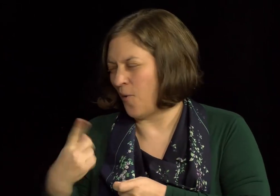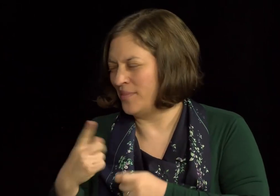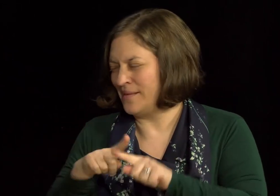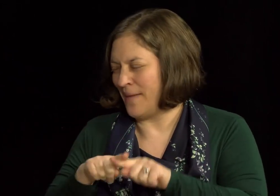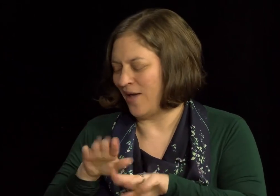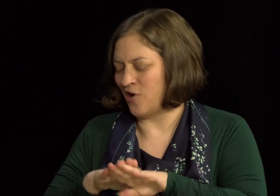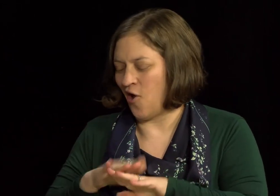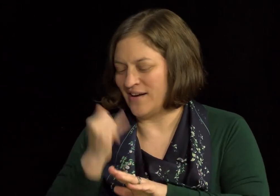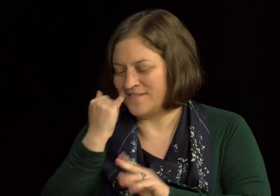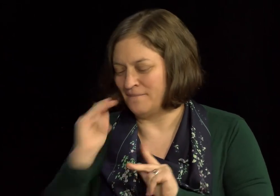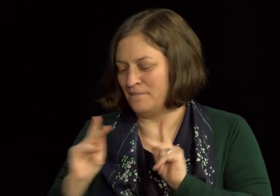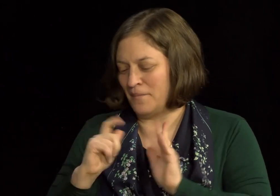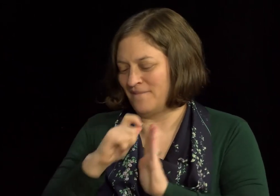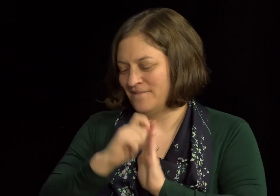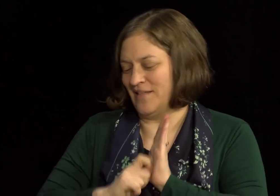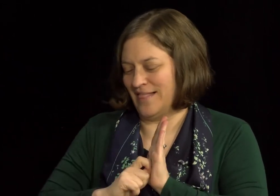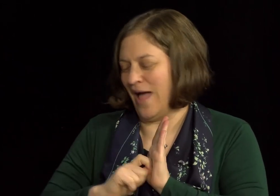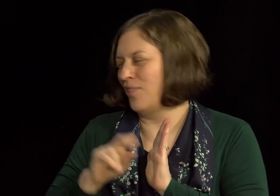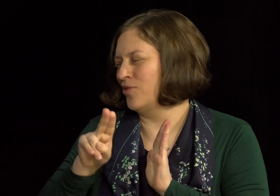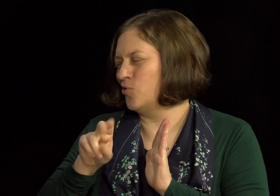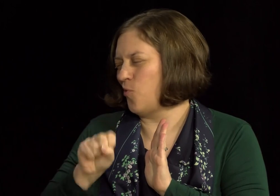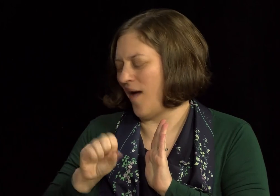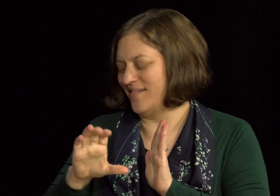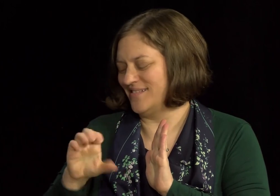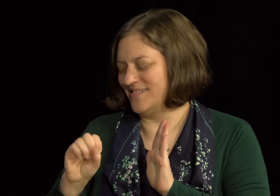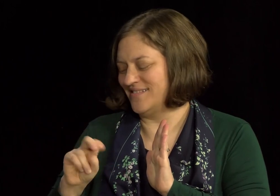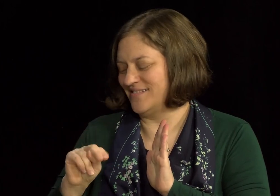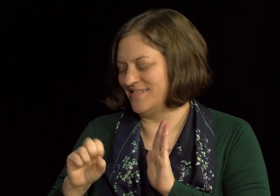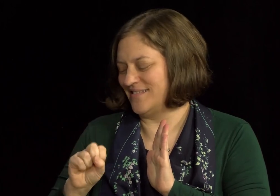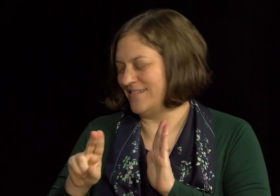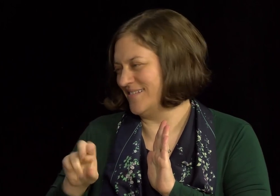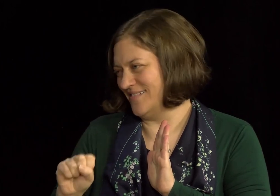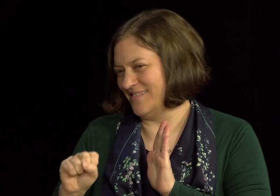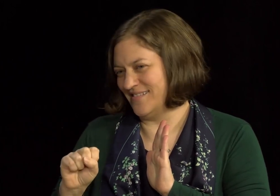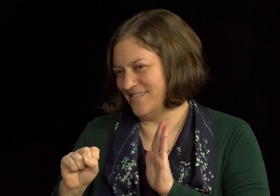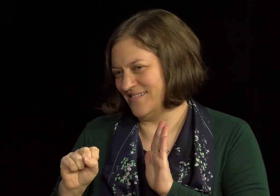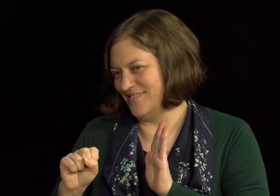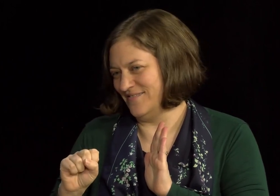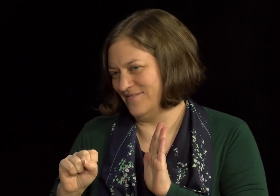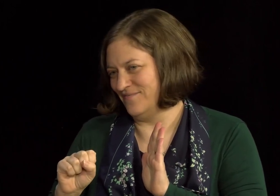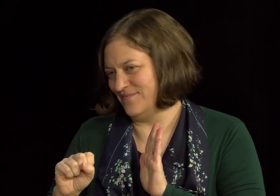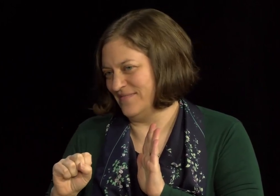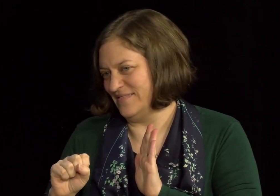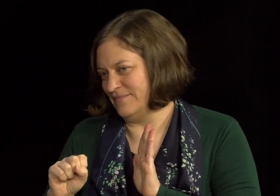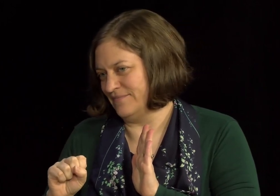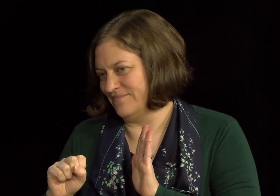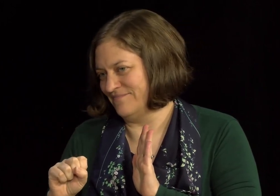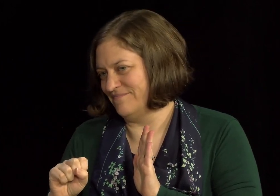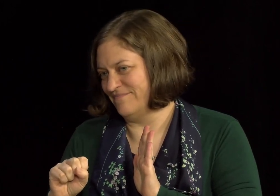really accurate count because, um, we don't really know, uh, in terms of the census.